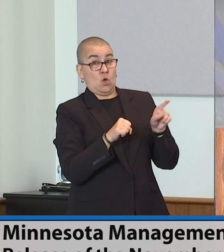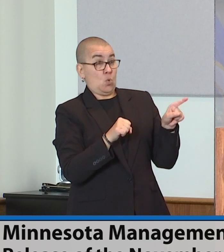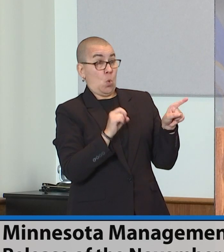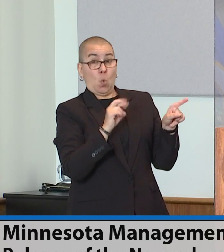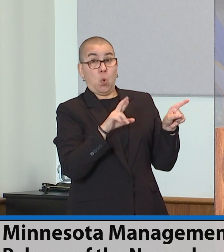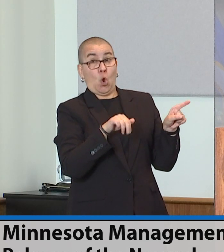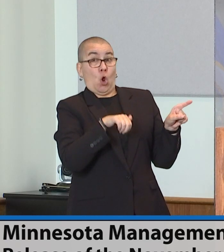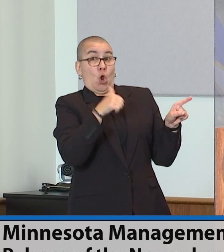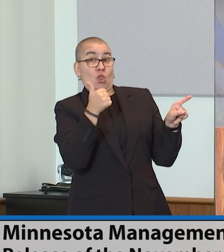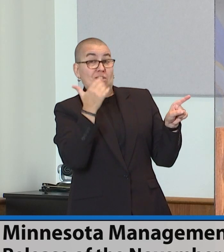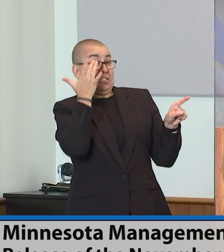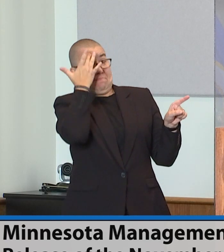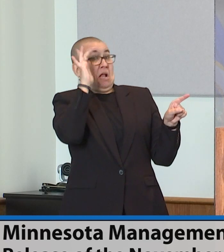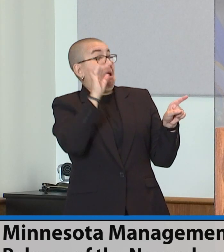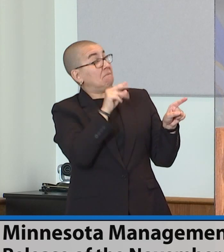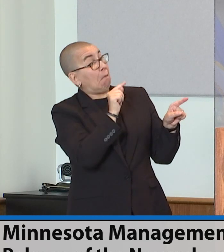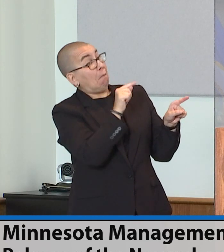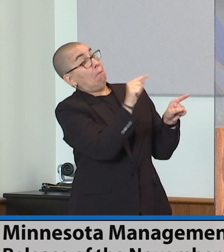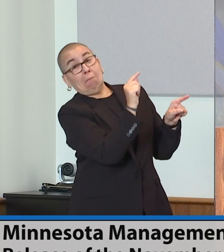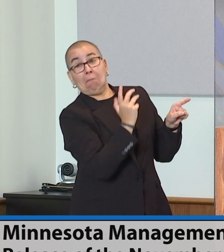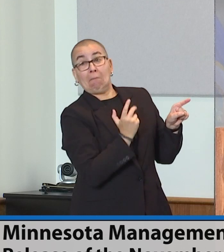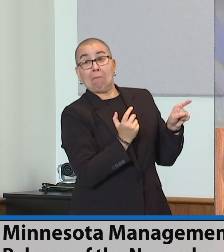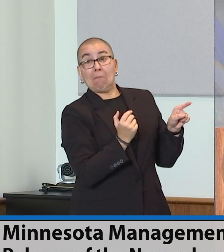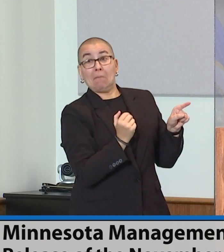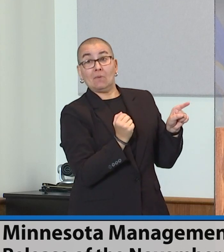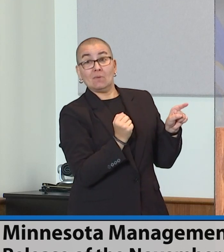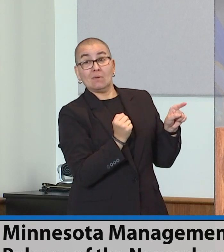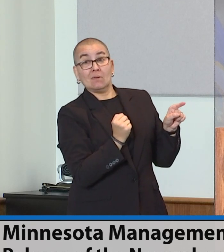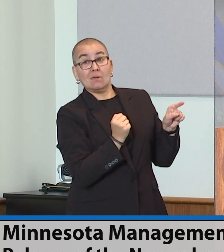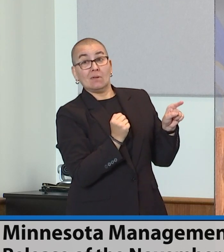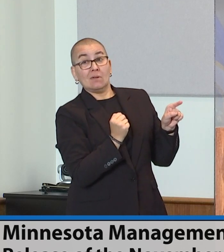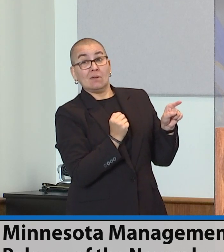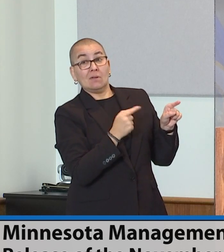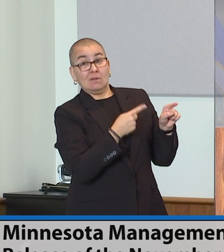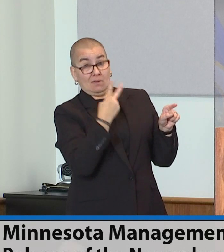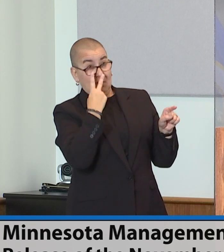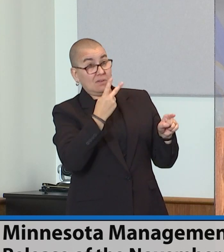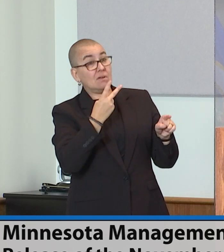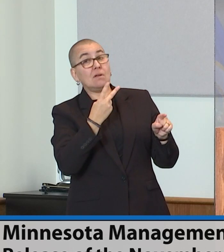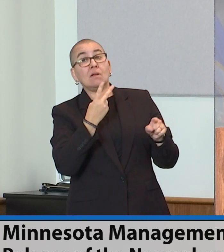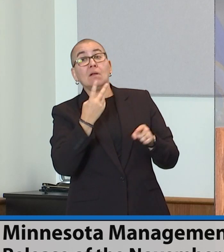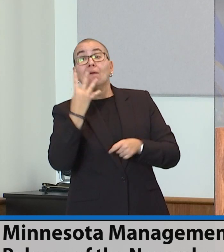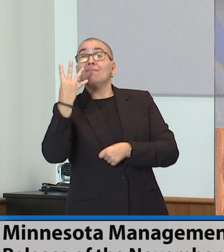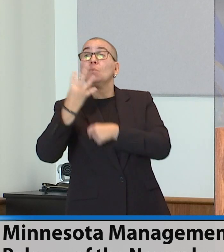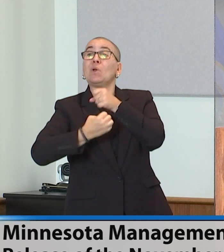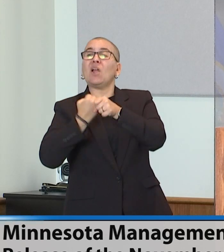unprecedented that you looked out five years with positive numbers?